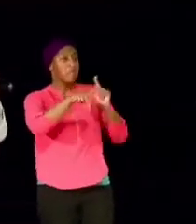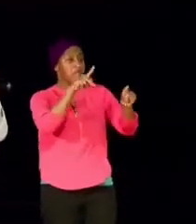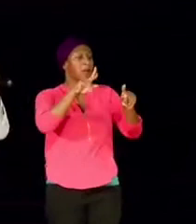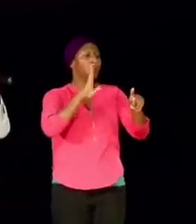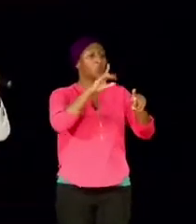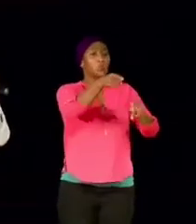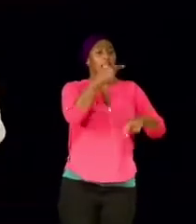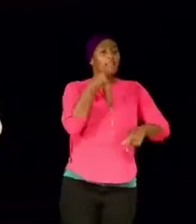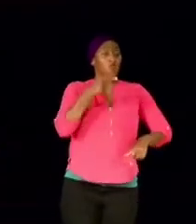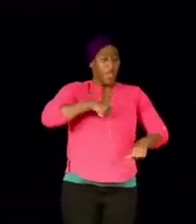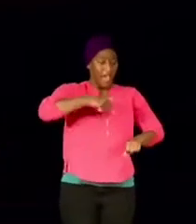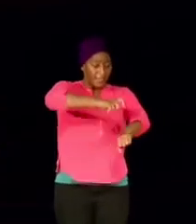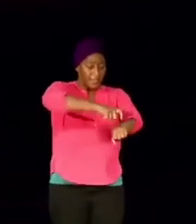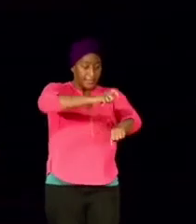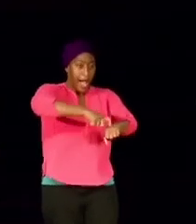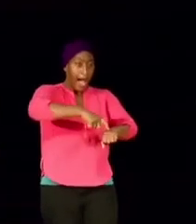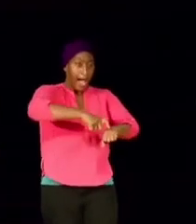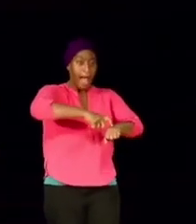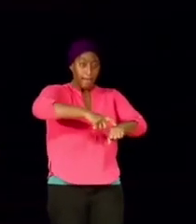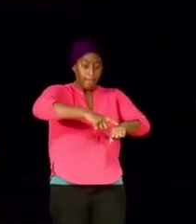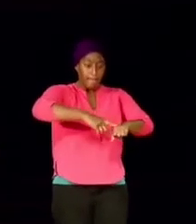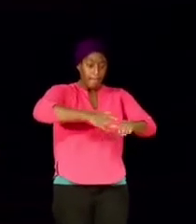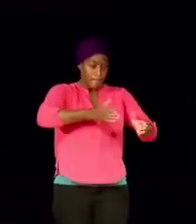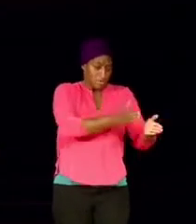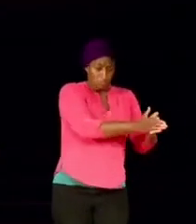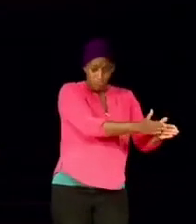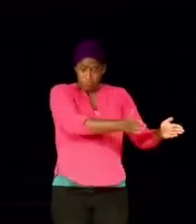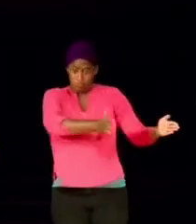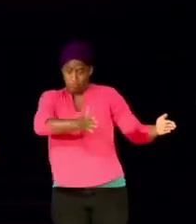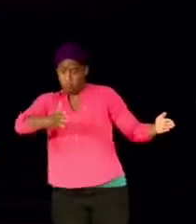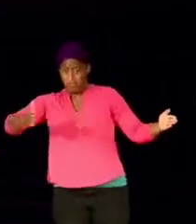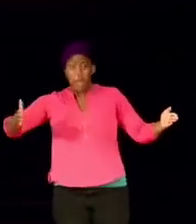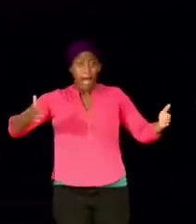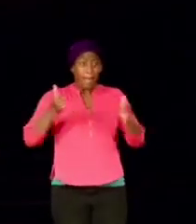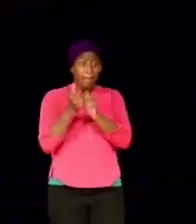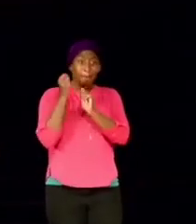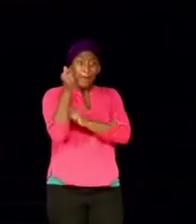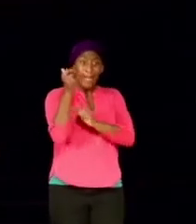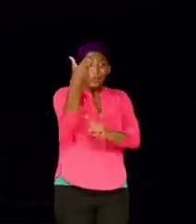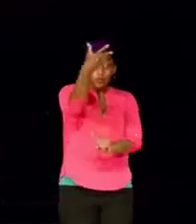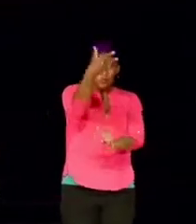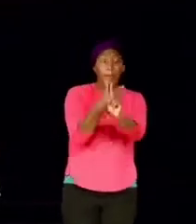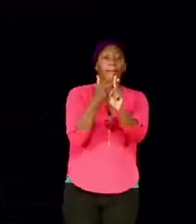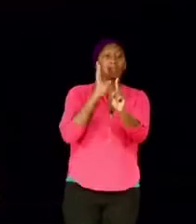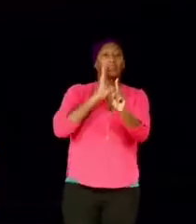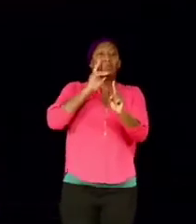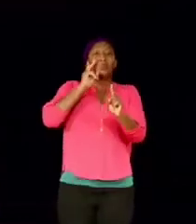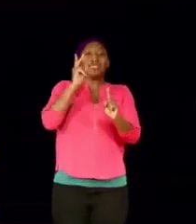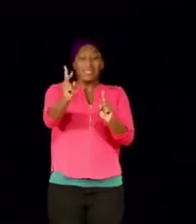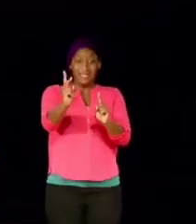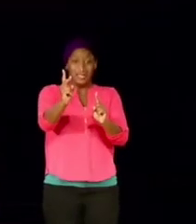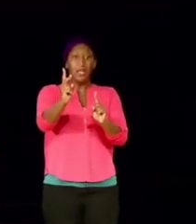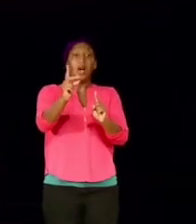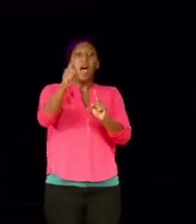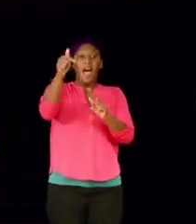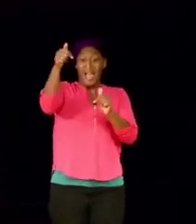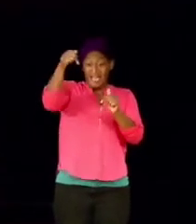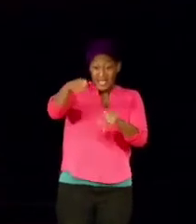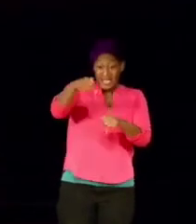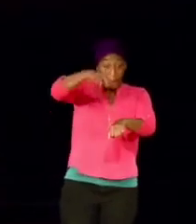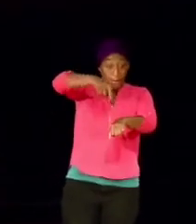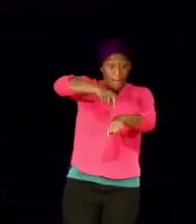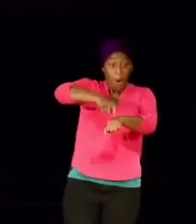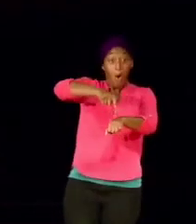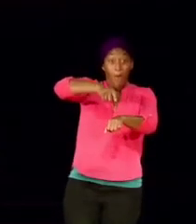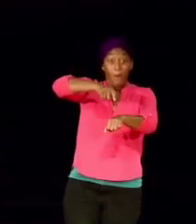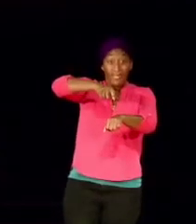trimester and maybe you don't understand over the next three months, I hear the Lord saying, by this time